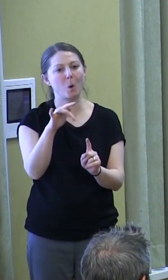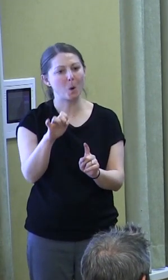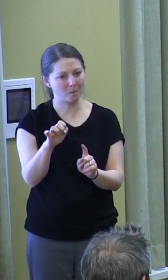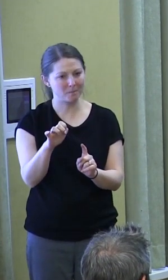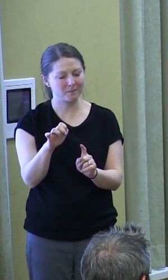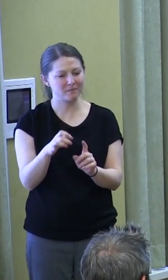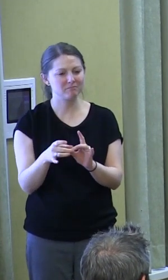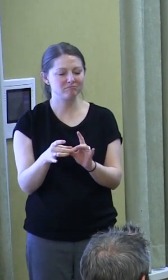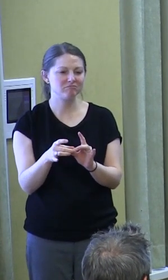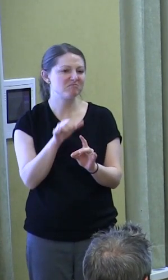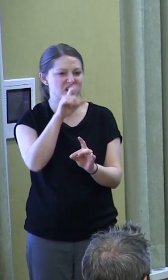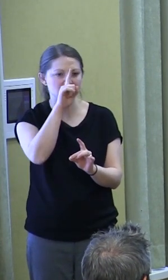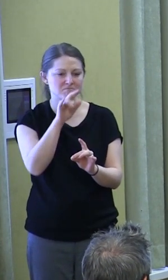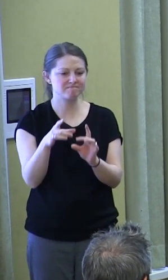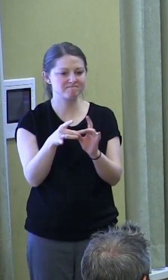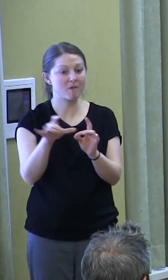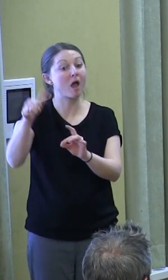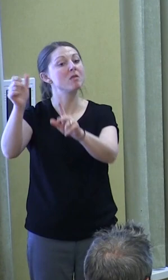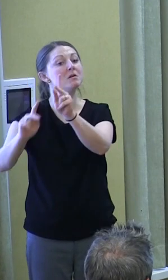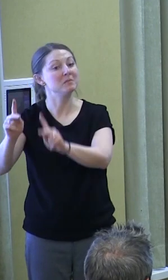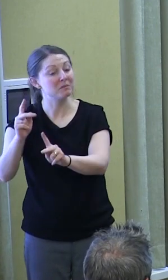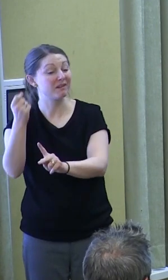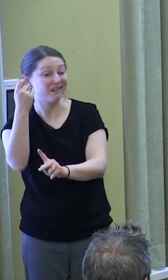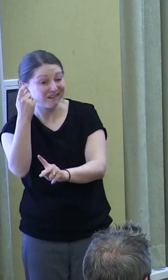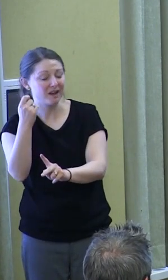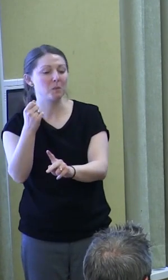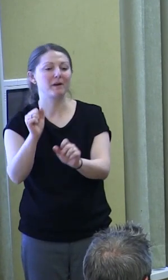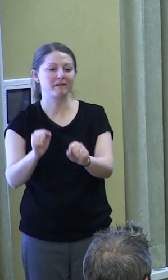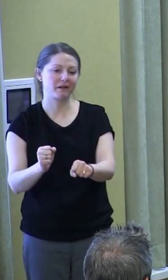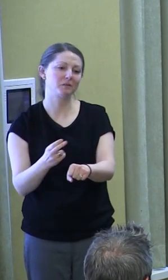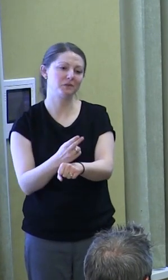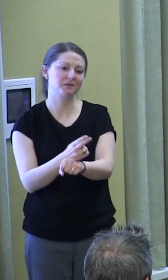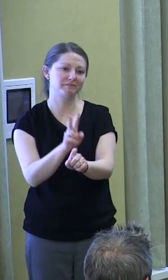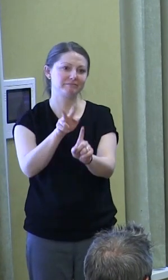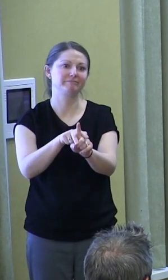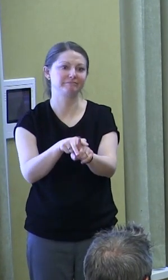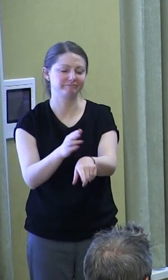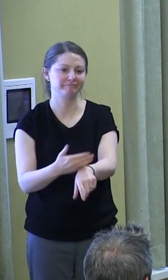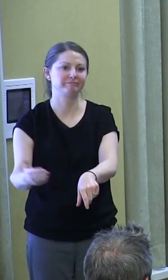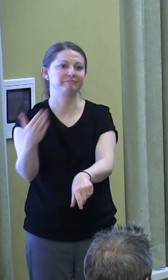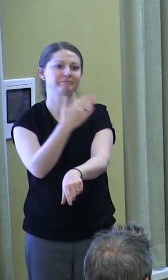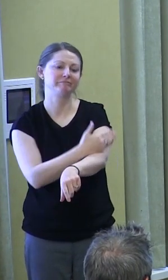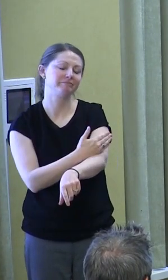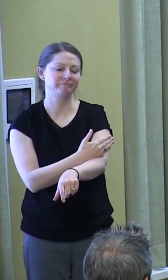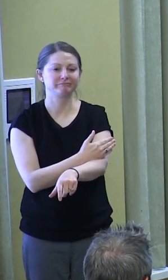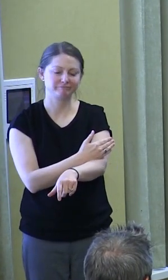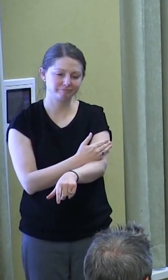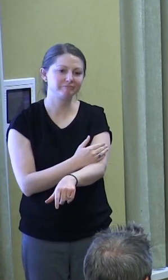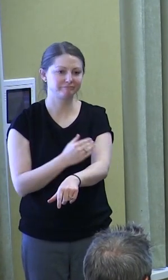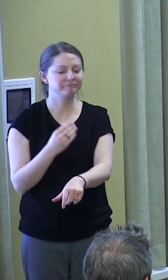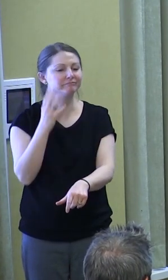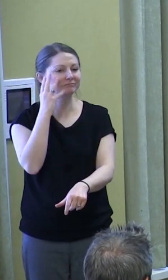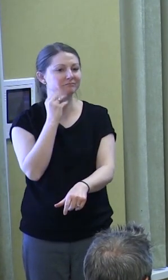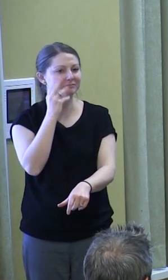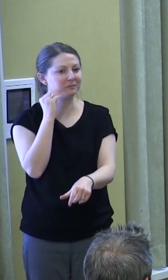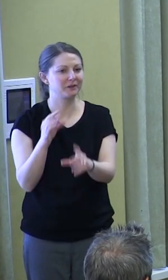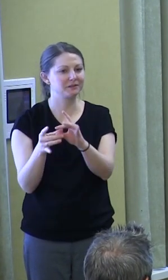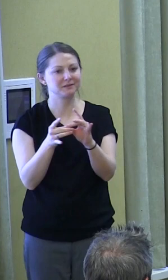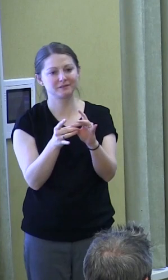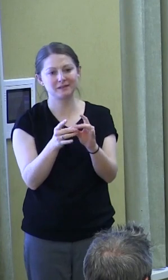connected to other people, and can be used to enrich our experiences in democracy.